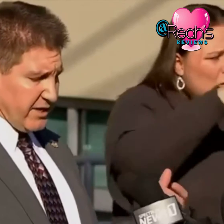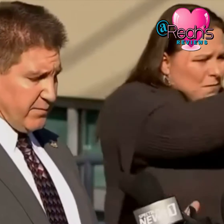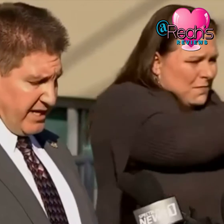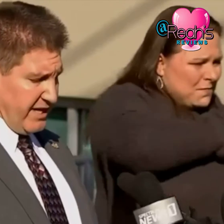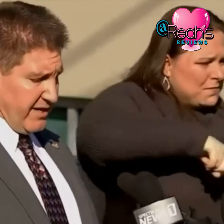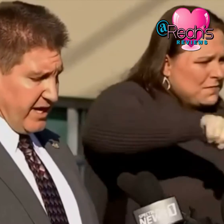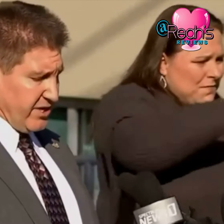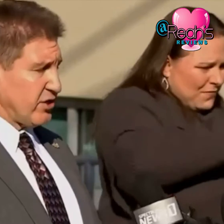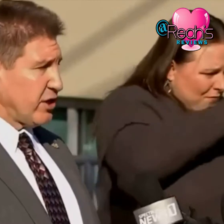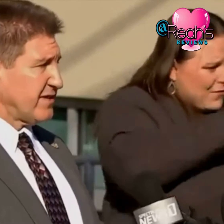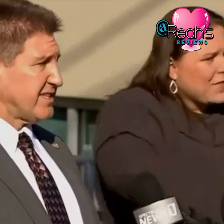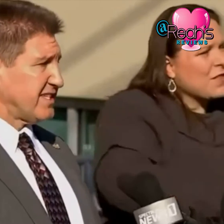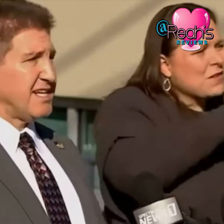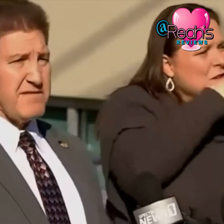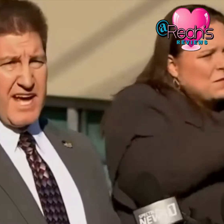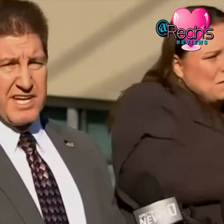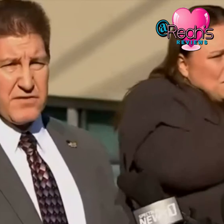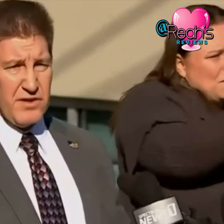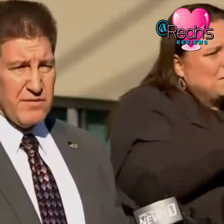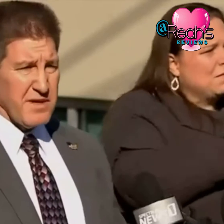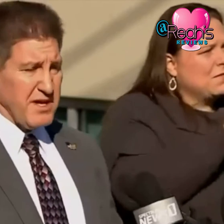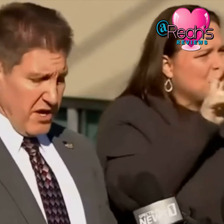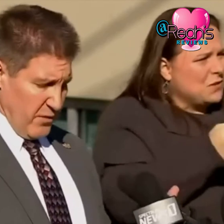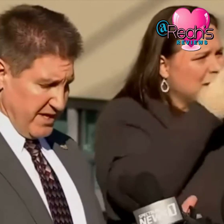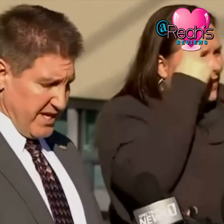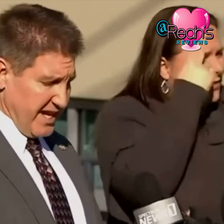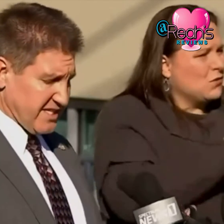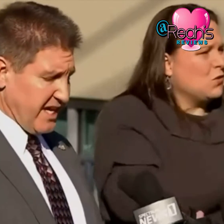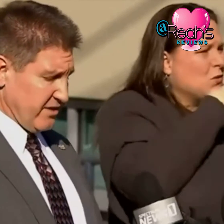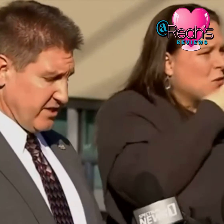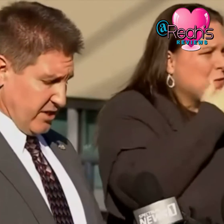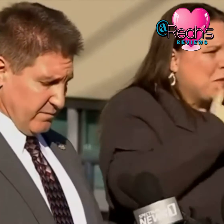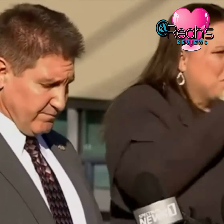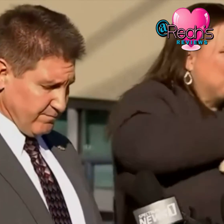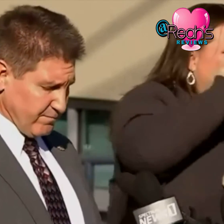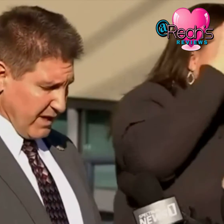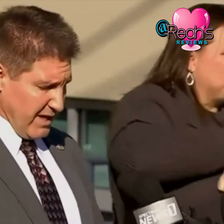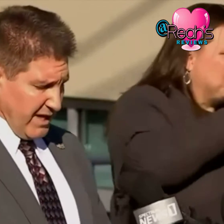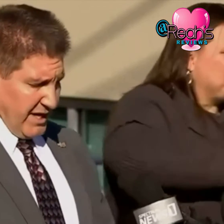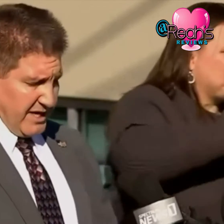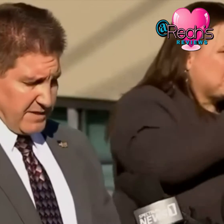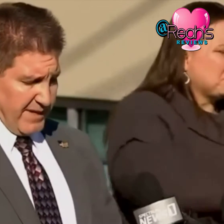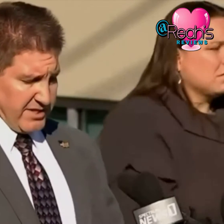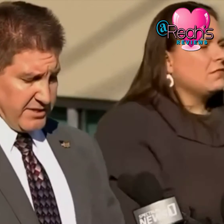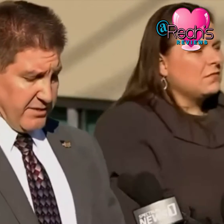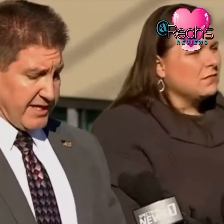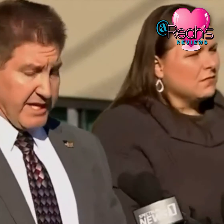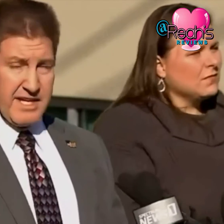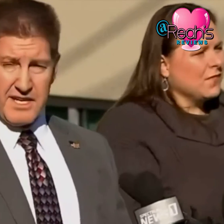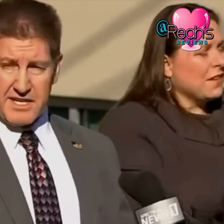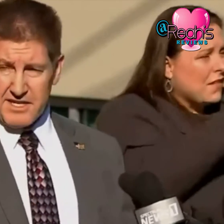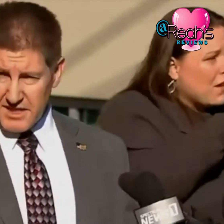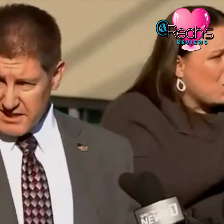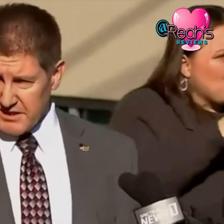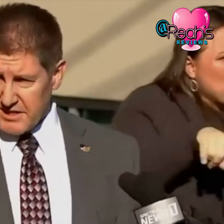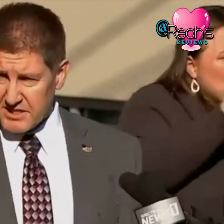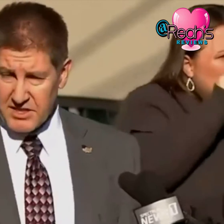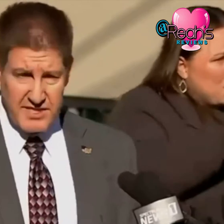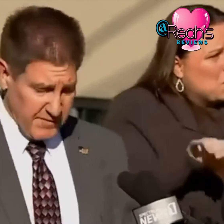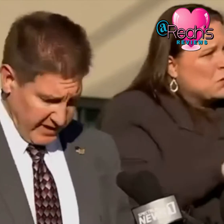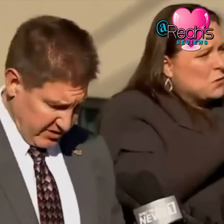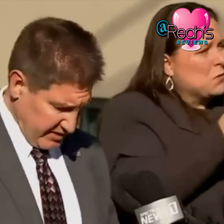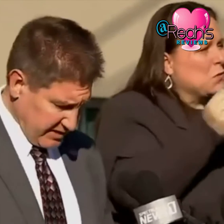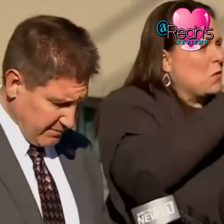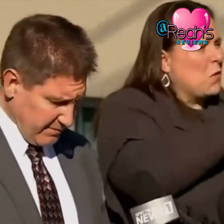area complete and turn over to the city of nashville within the next day or so inspection so that they can conduct the